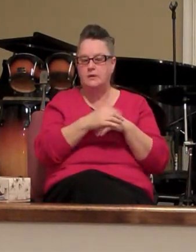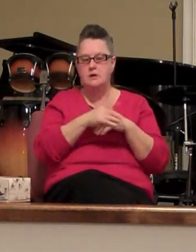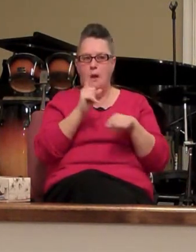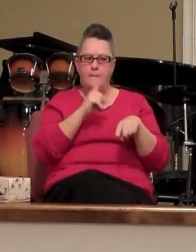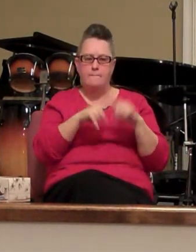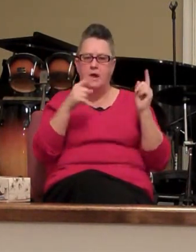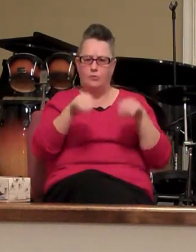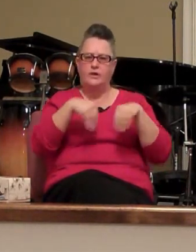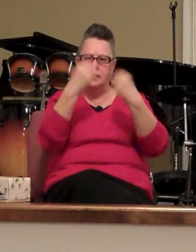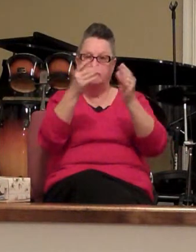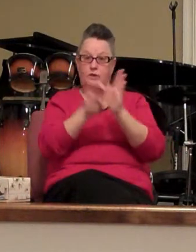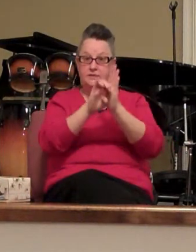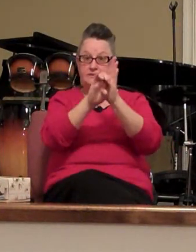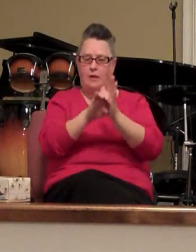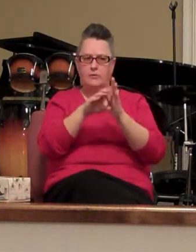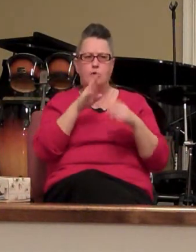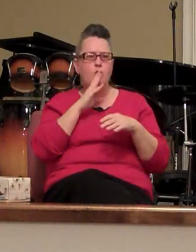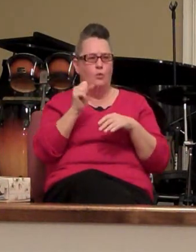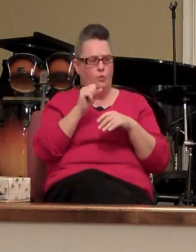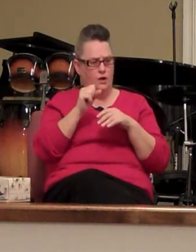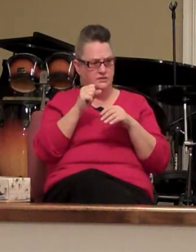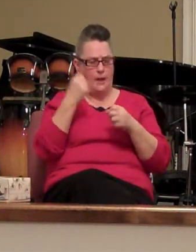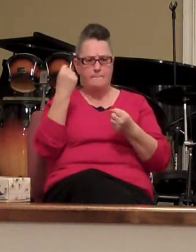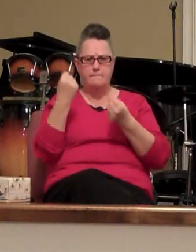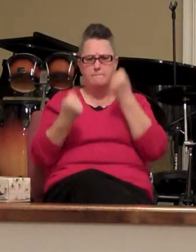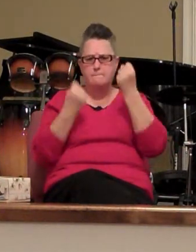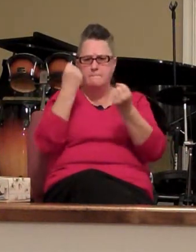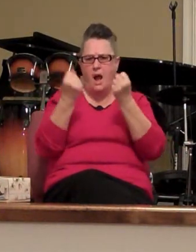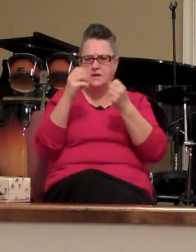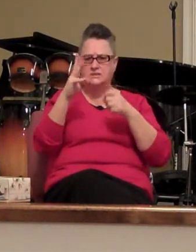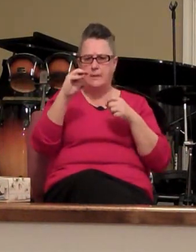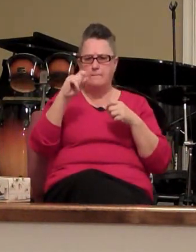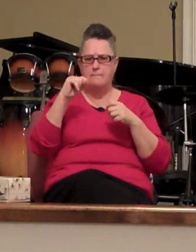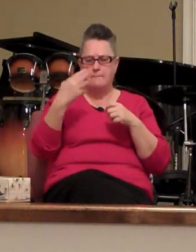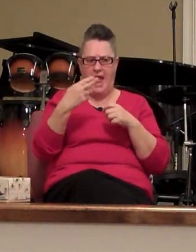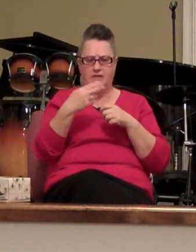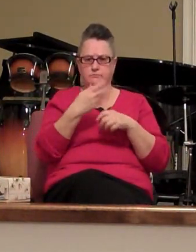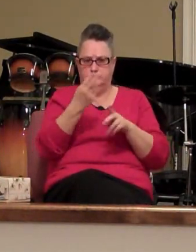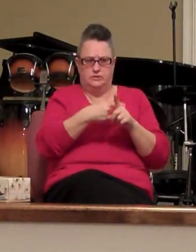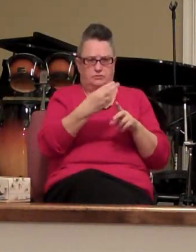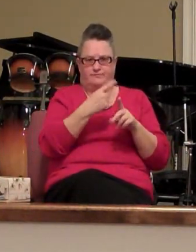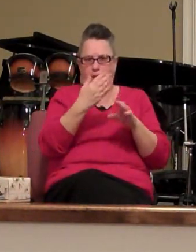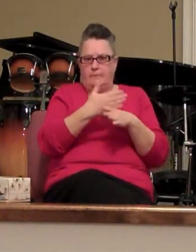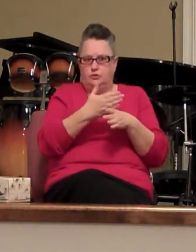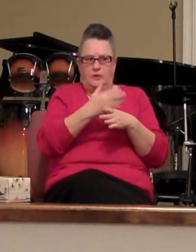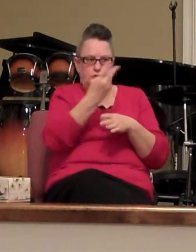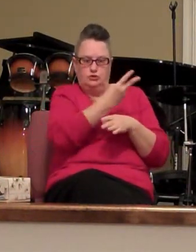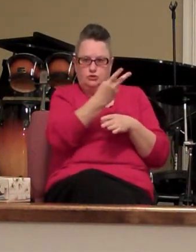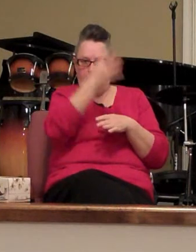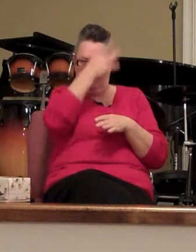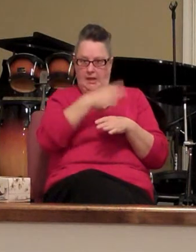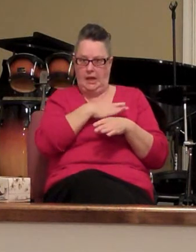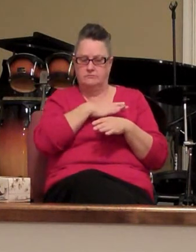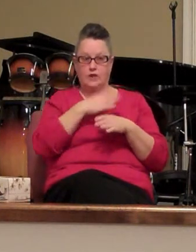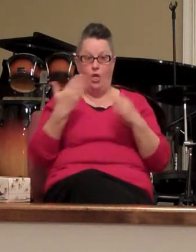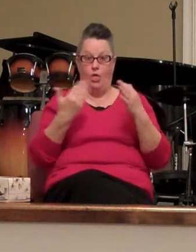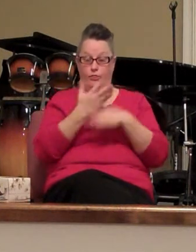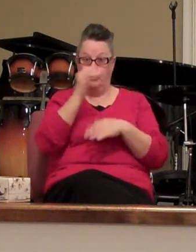me give you an example there was a boxing match between Oscar De La Hoya and Felix Trinidad through the majority of the fight